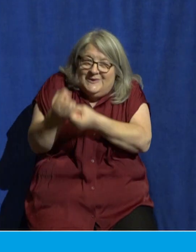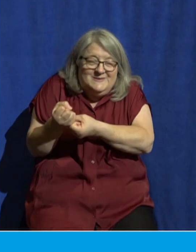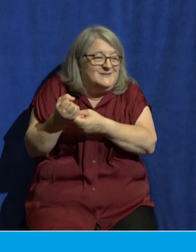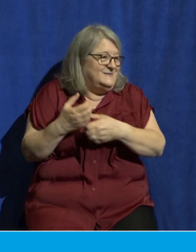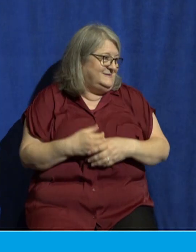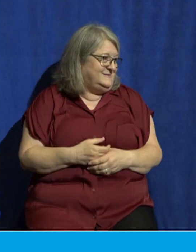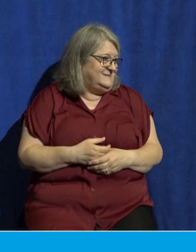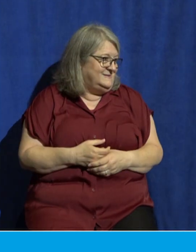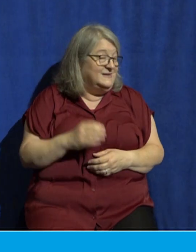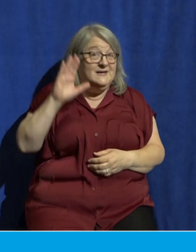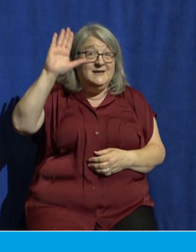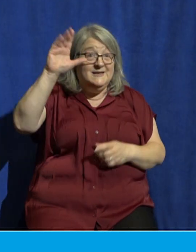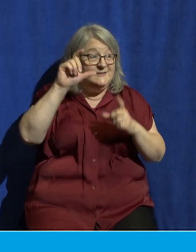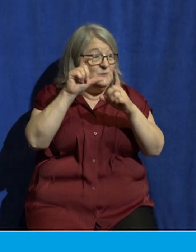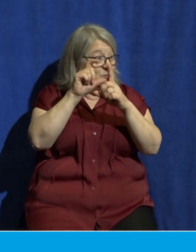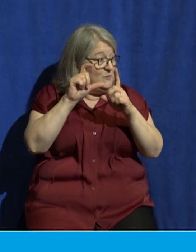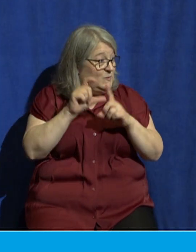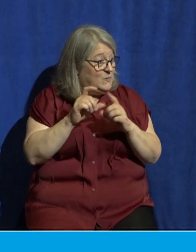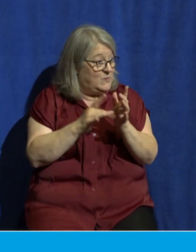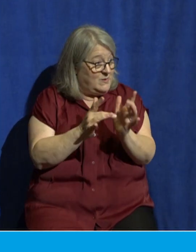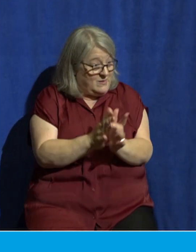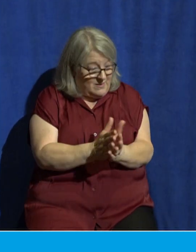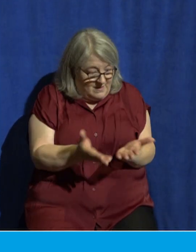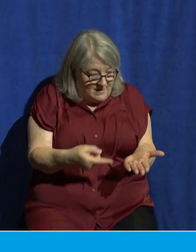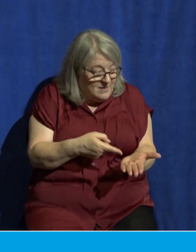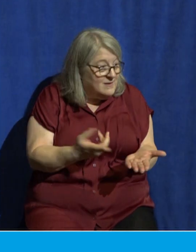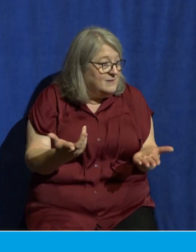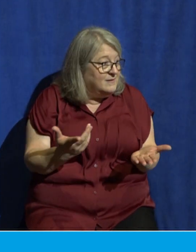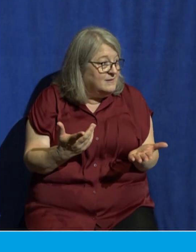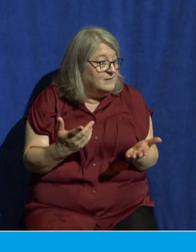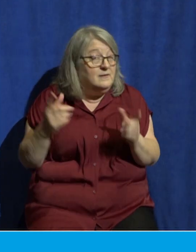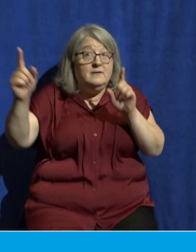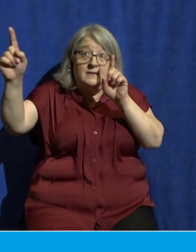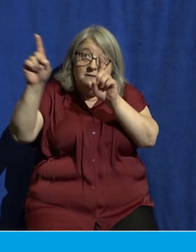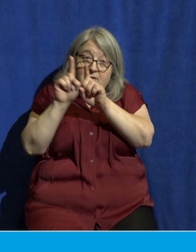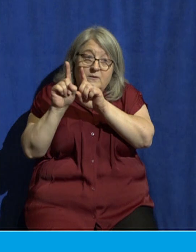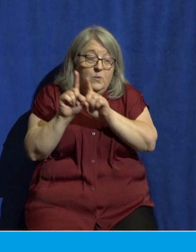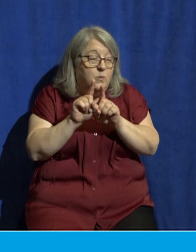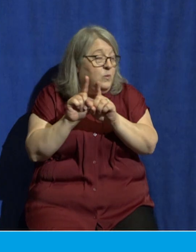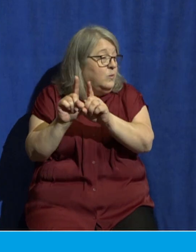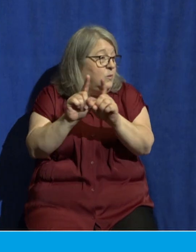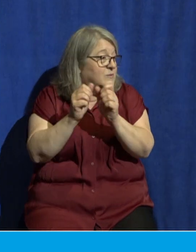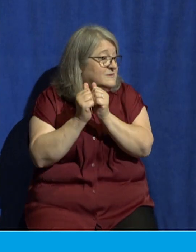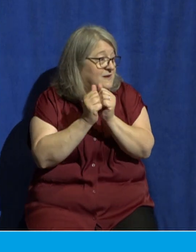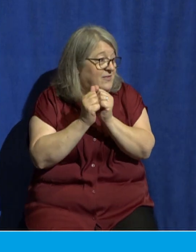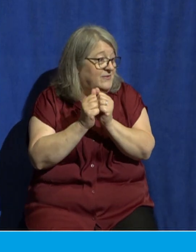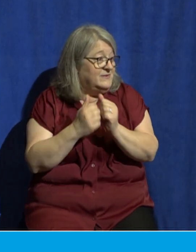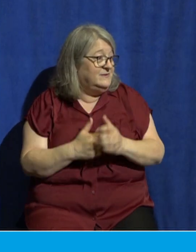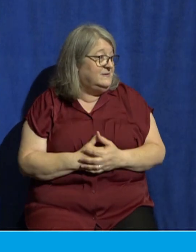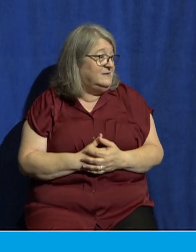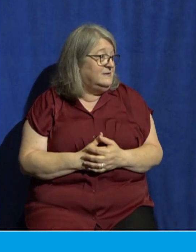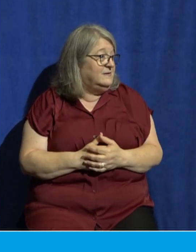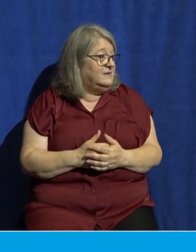my word I will walk with you and you will walk with me and over time some things will become more clear in this life